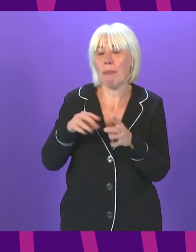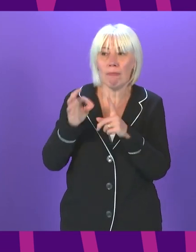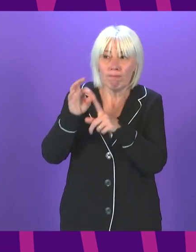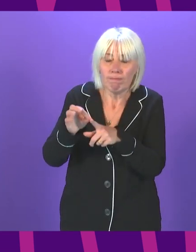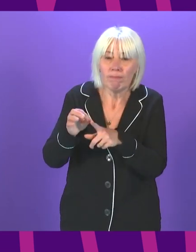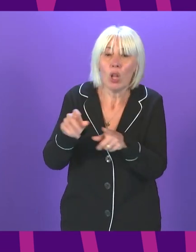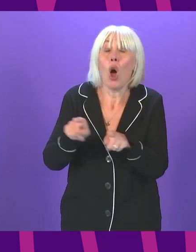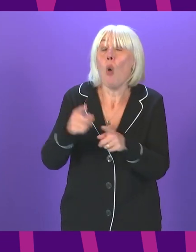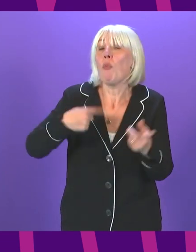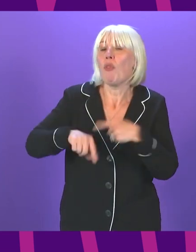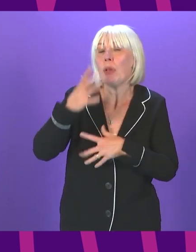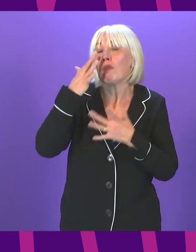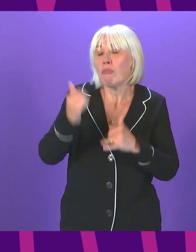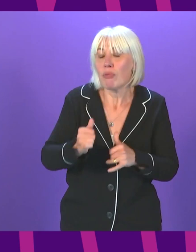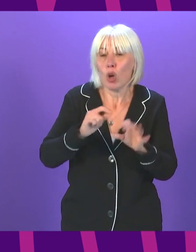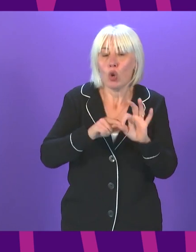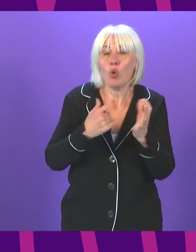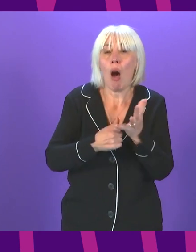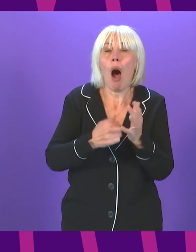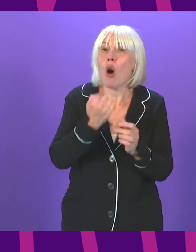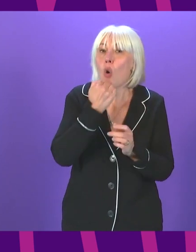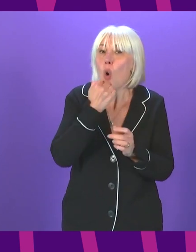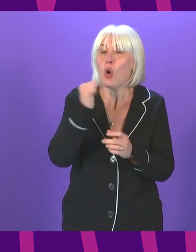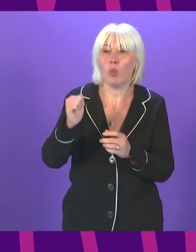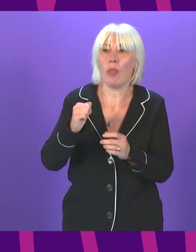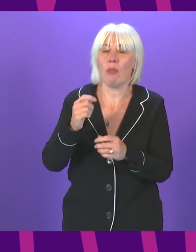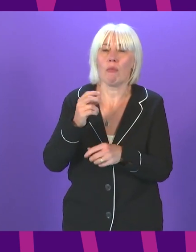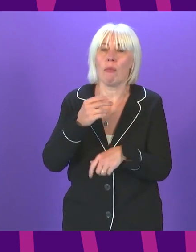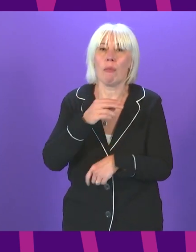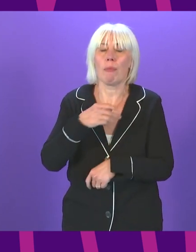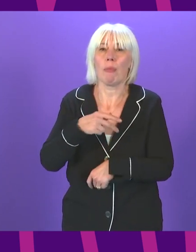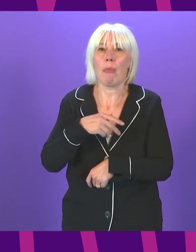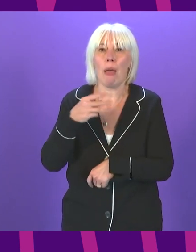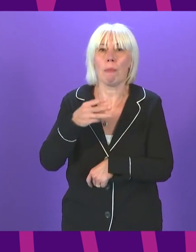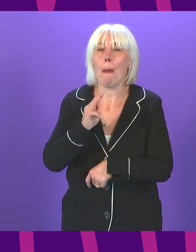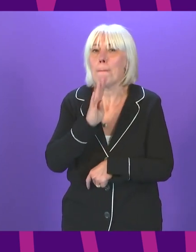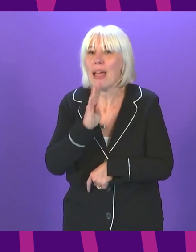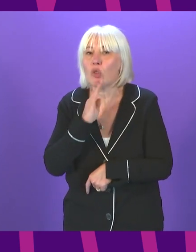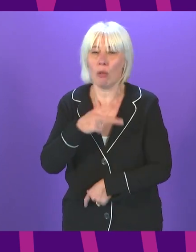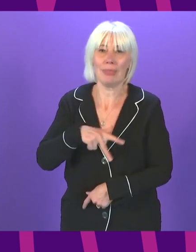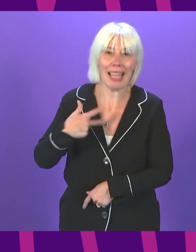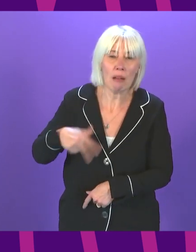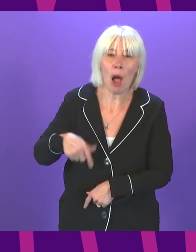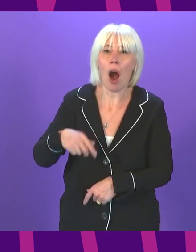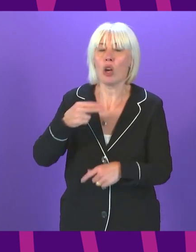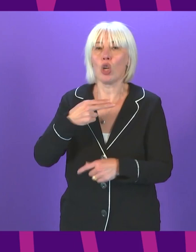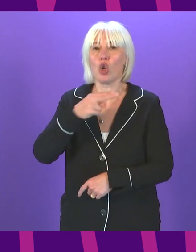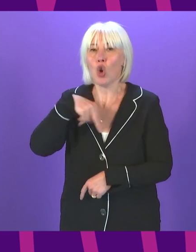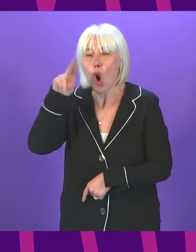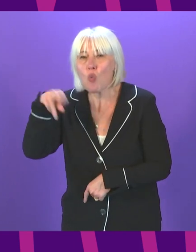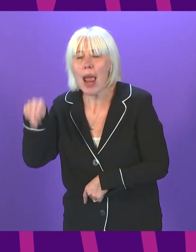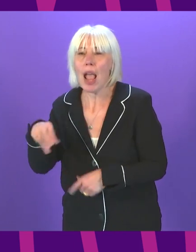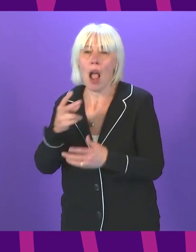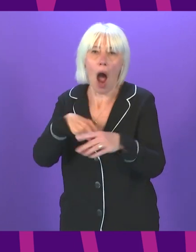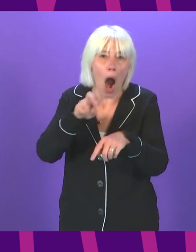tested our QR codes with Norway, Denmark, Belgium, Ireland and Northern Ireland, and we continue to expand the list of countries we've tested ahead